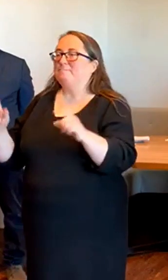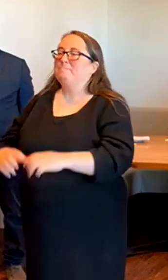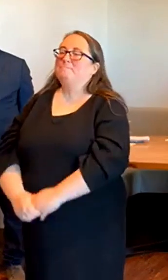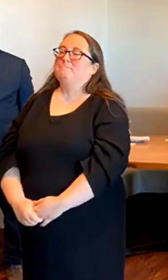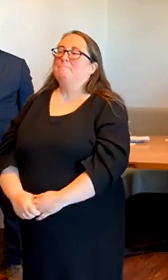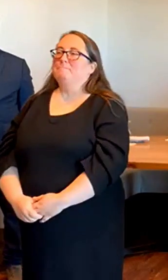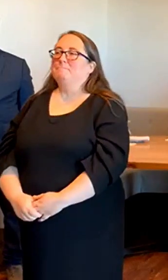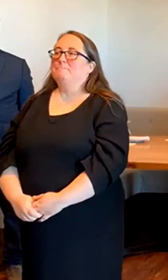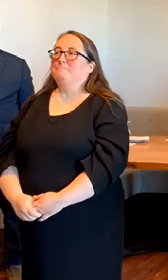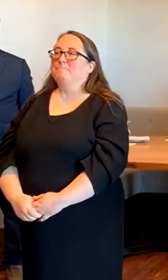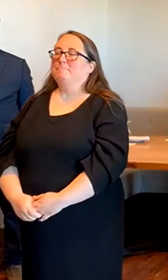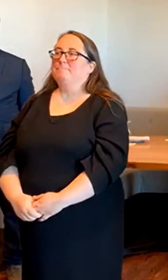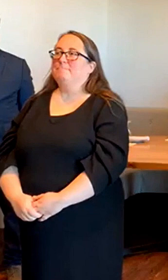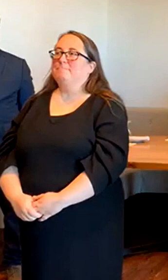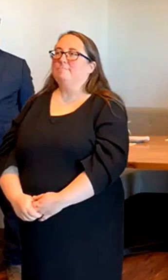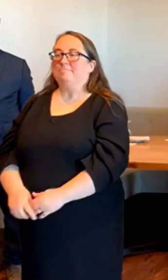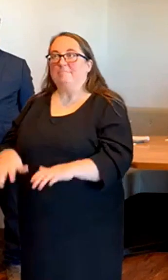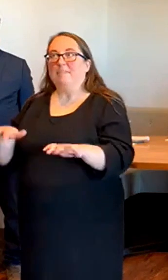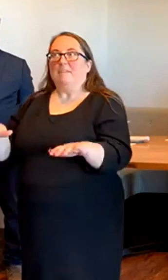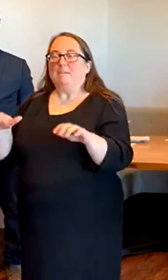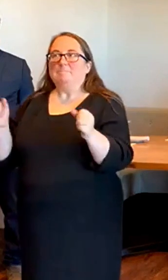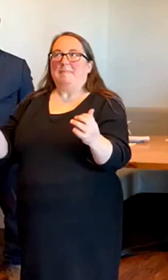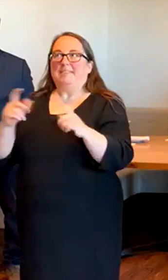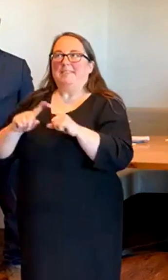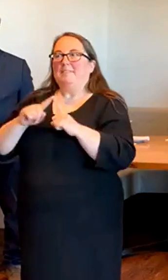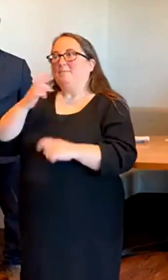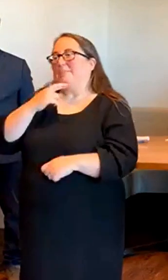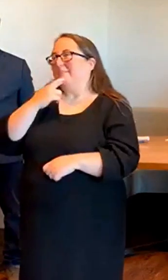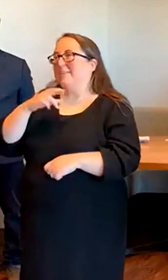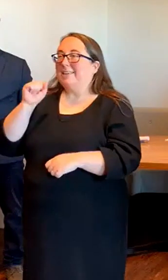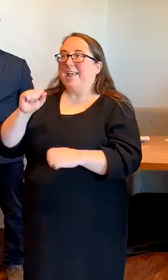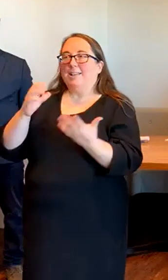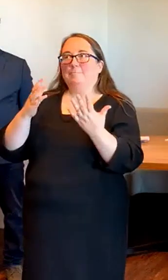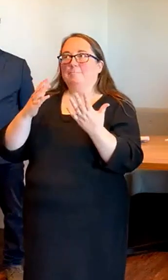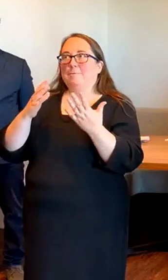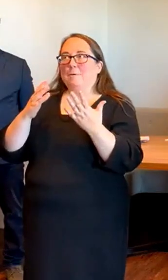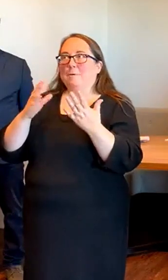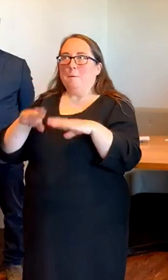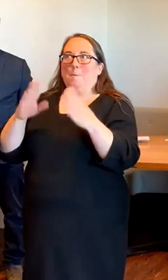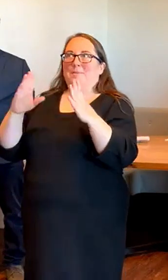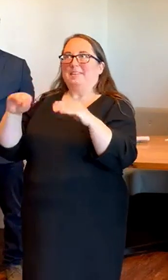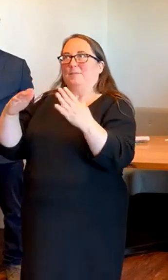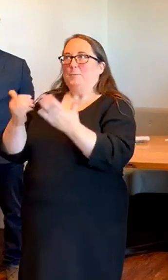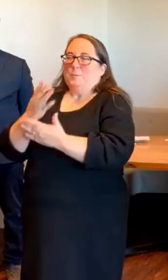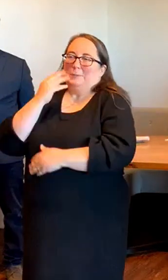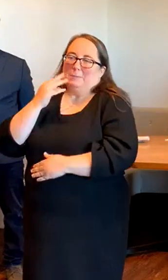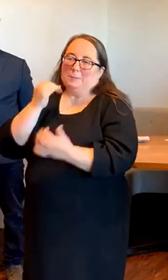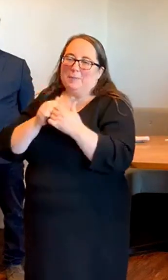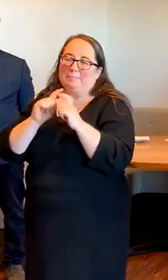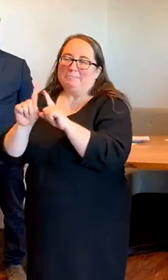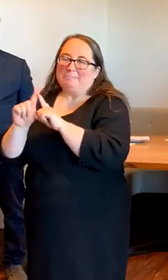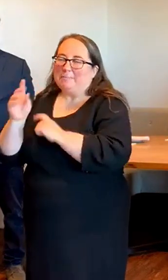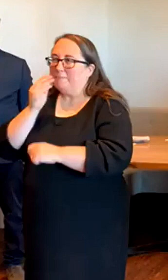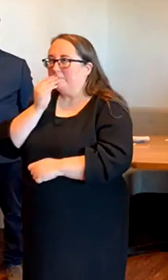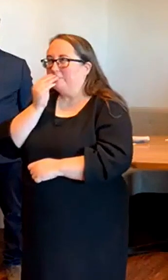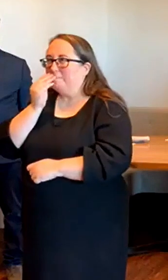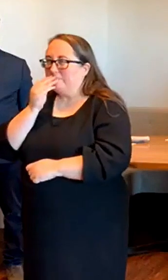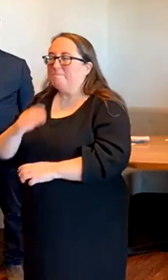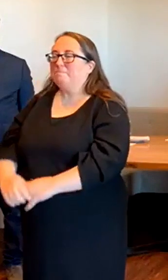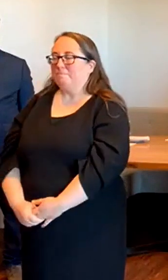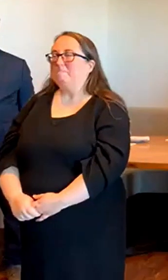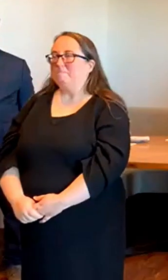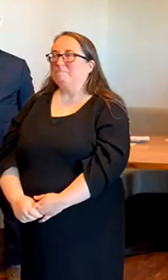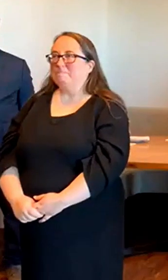restaurants that truly can test, can open up your palate, regardless of your previous experiences. And so, again, want to